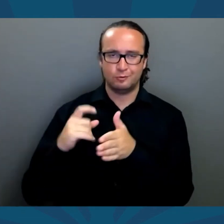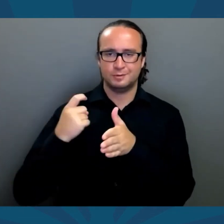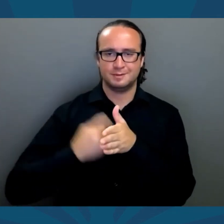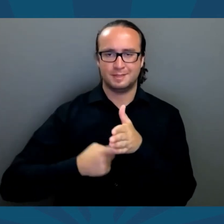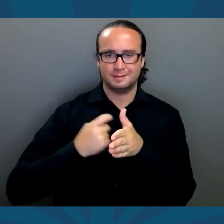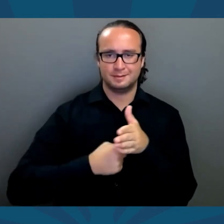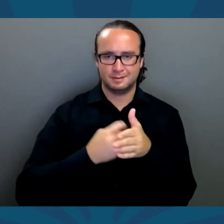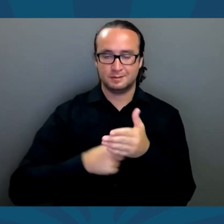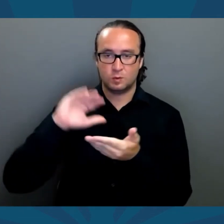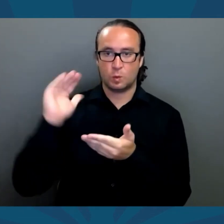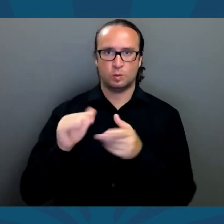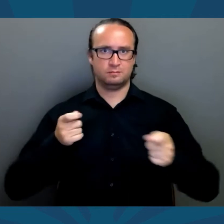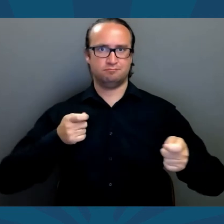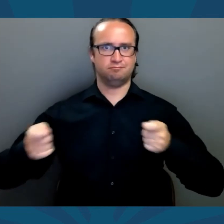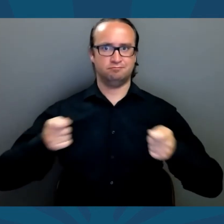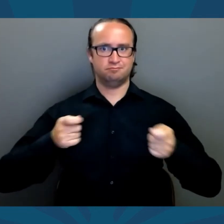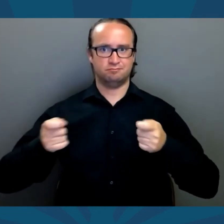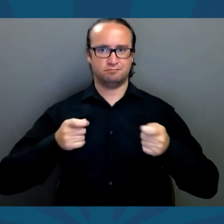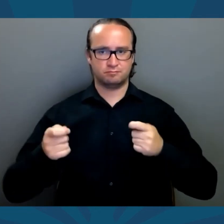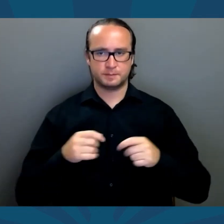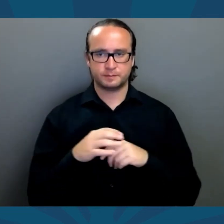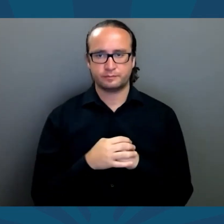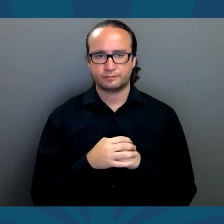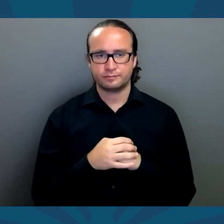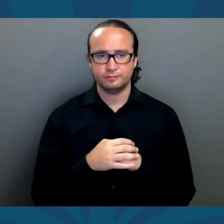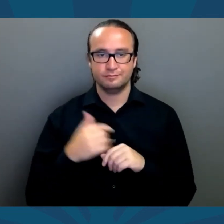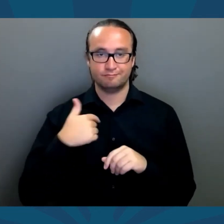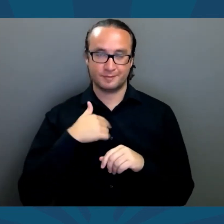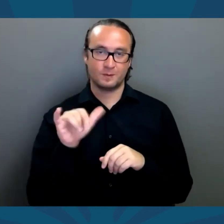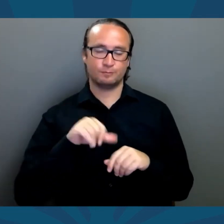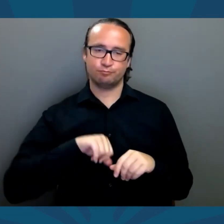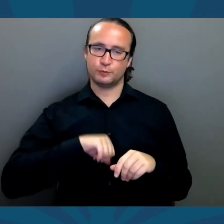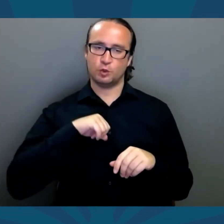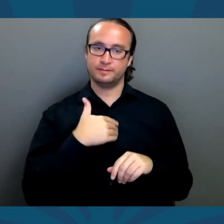government model of lower taxes and less regulation.